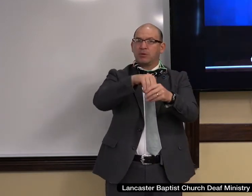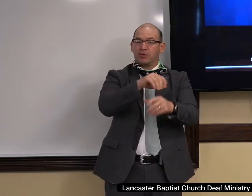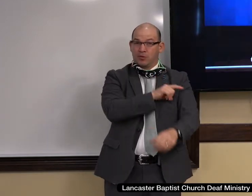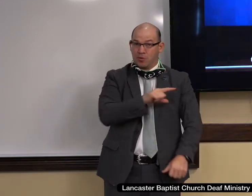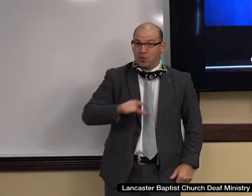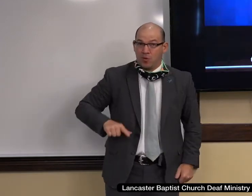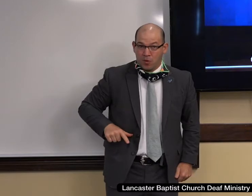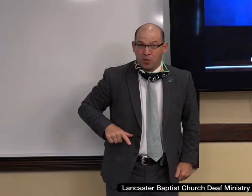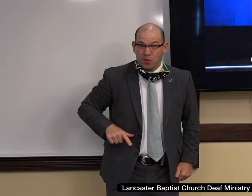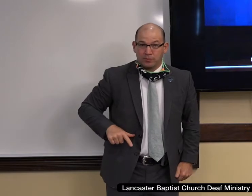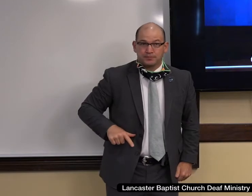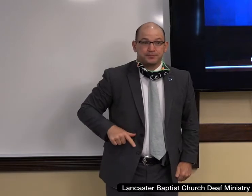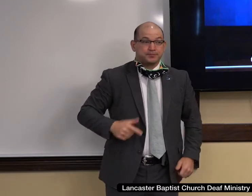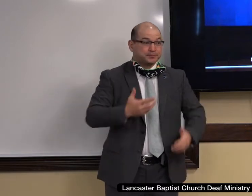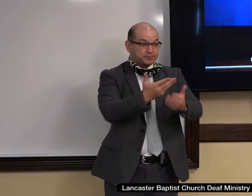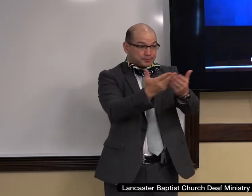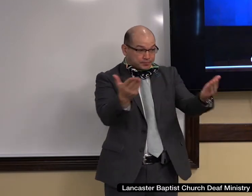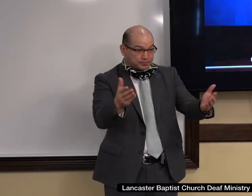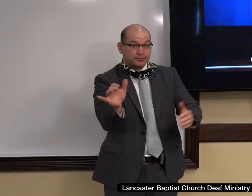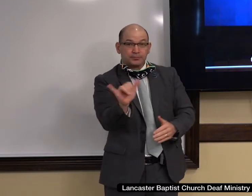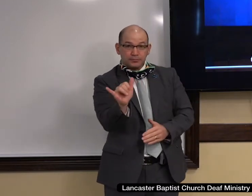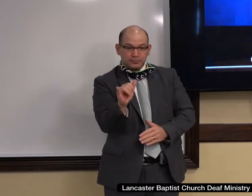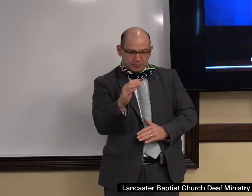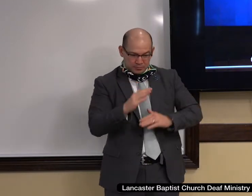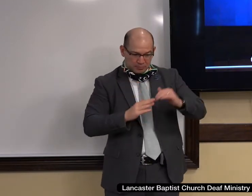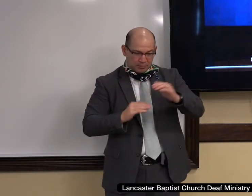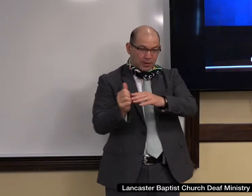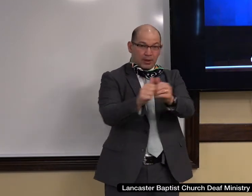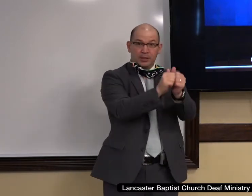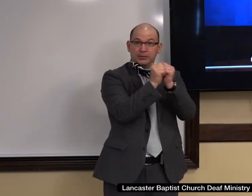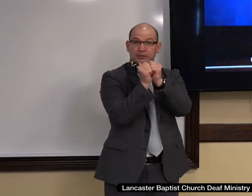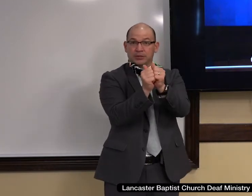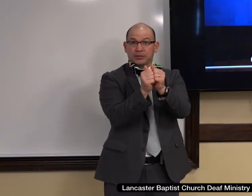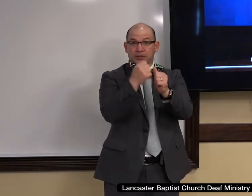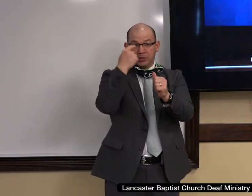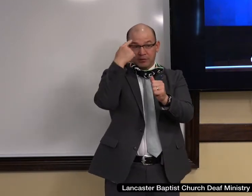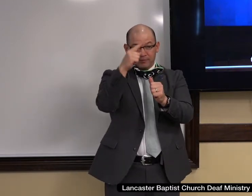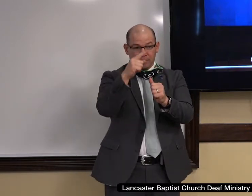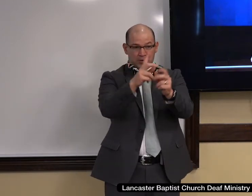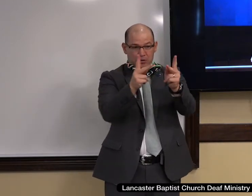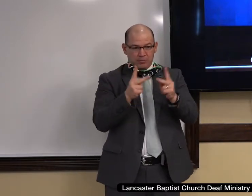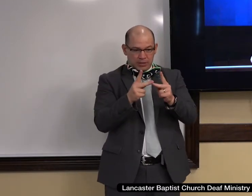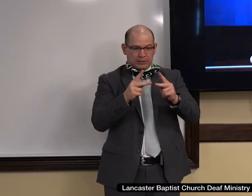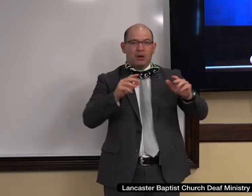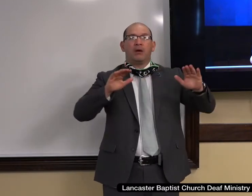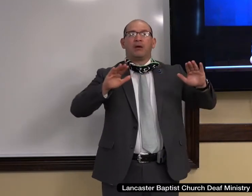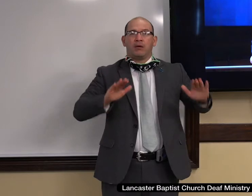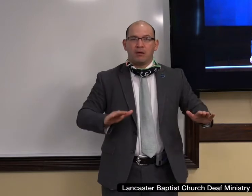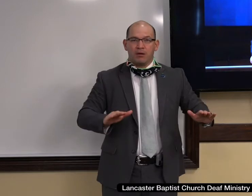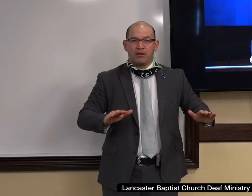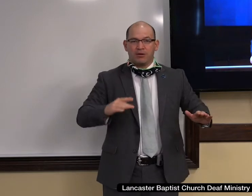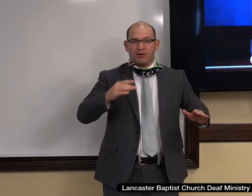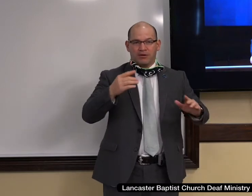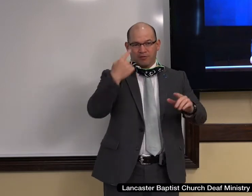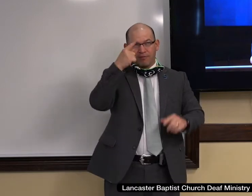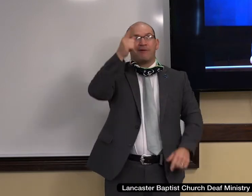whom we also are builded together for inhabitation of God through the Spirit.